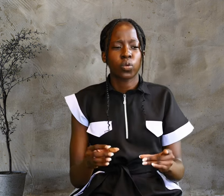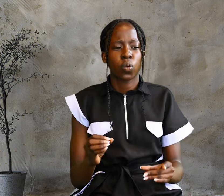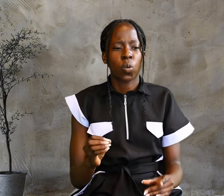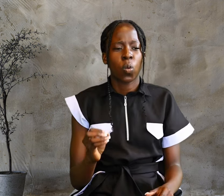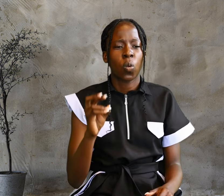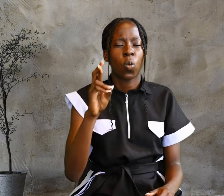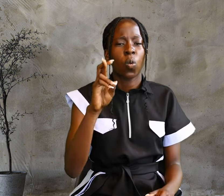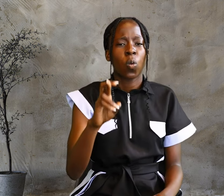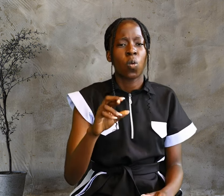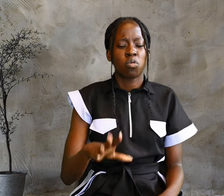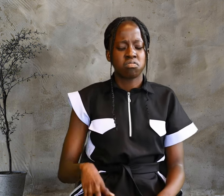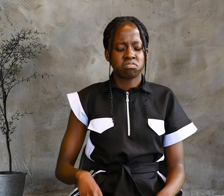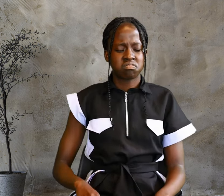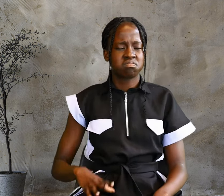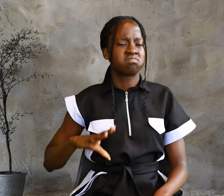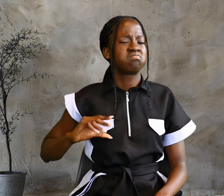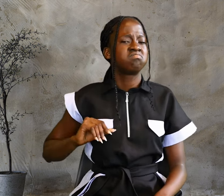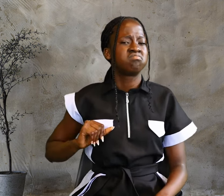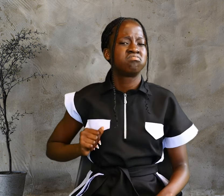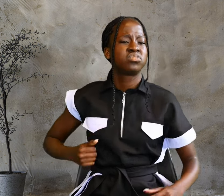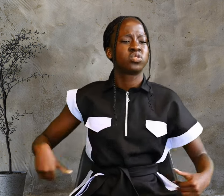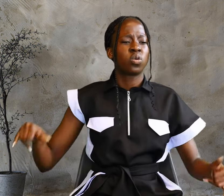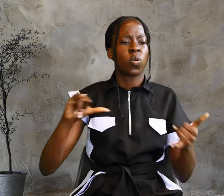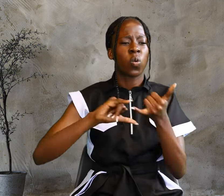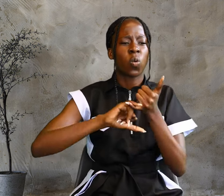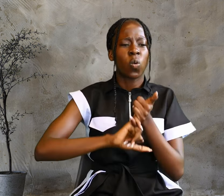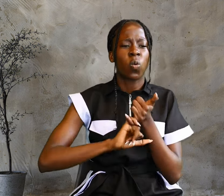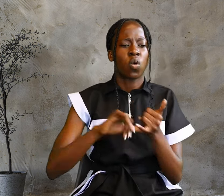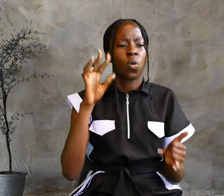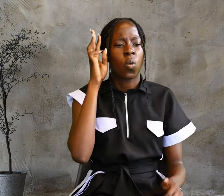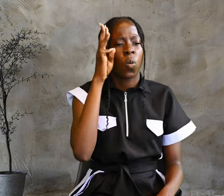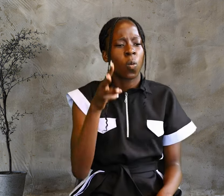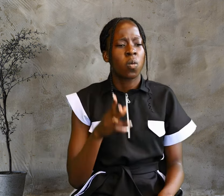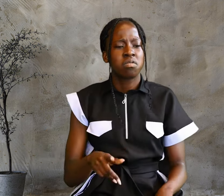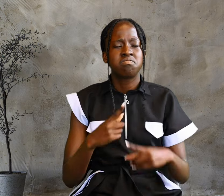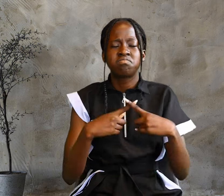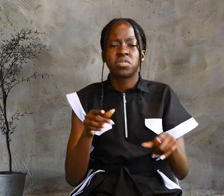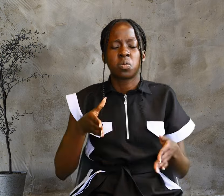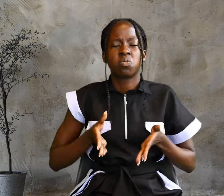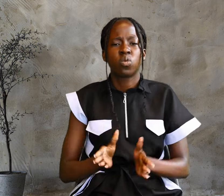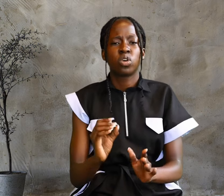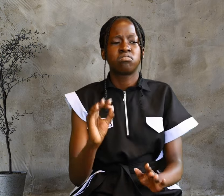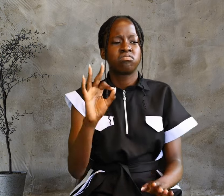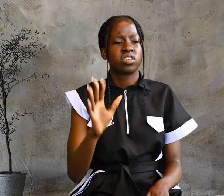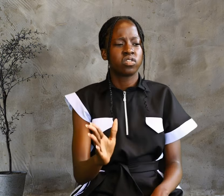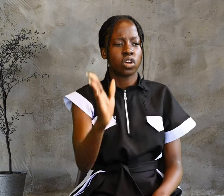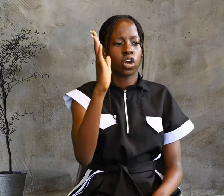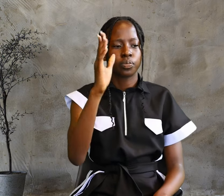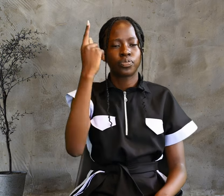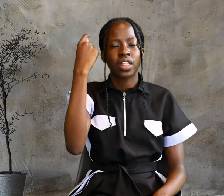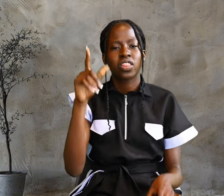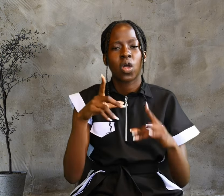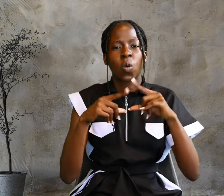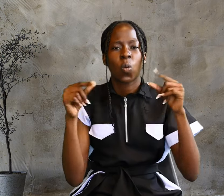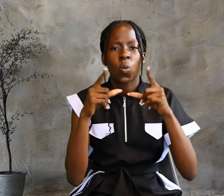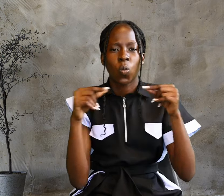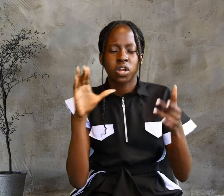husband's will, but born of God. The Word became flesh,